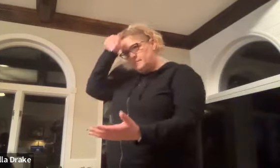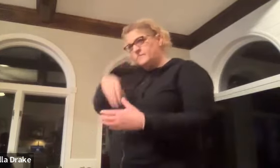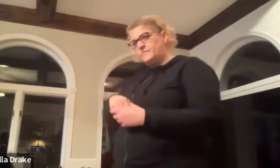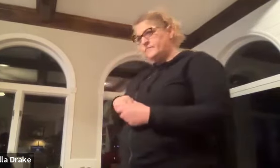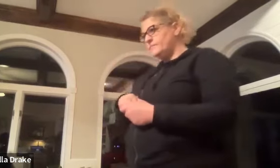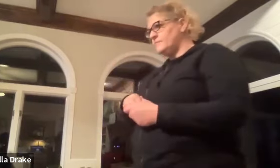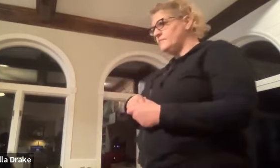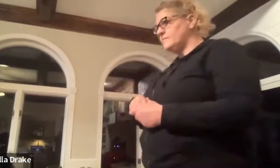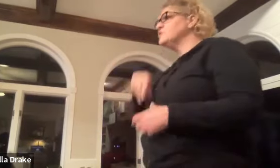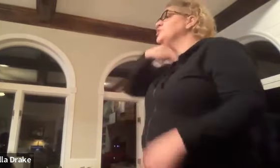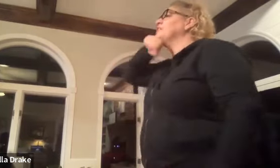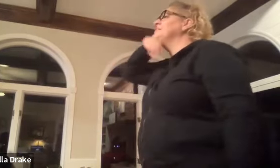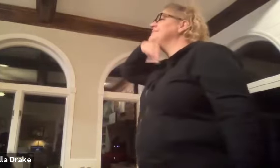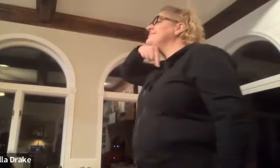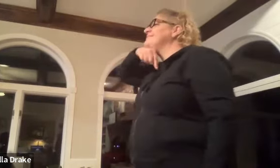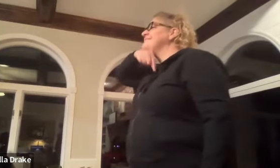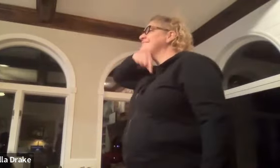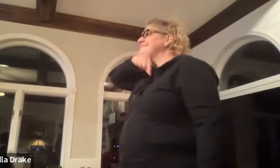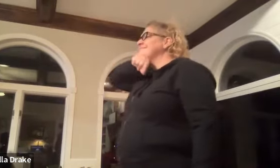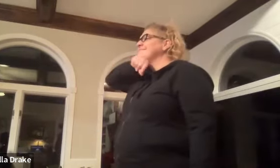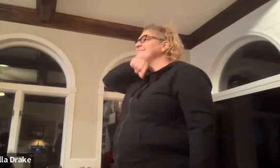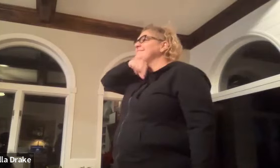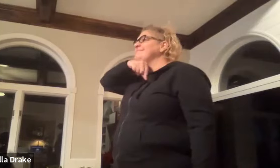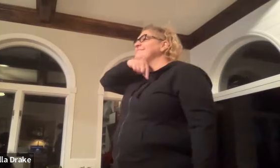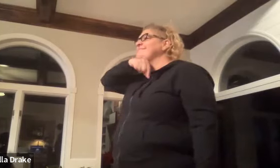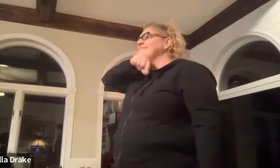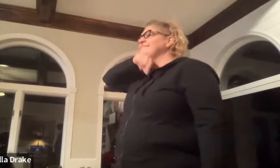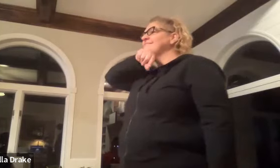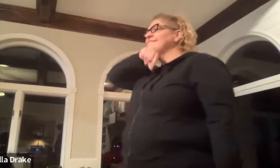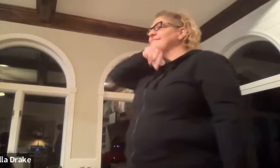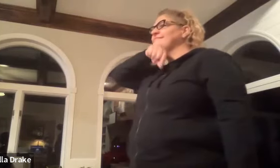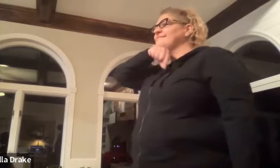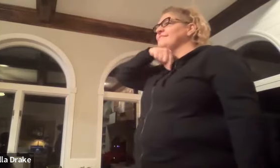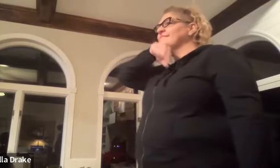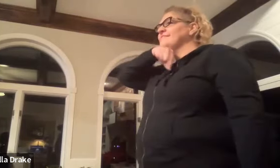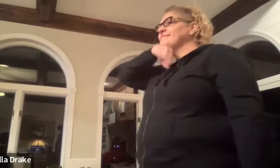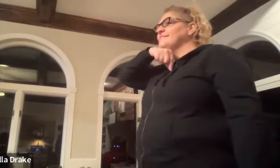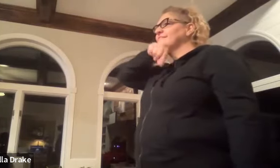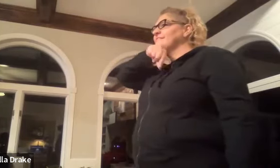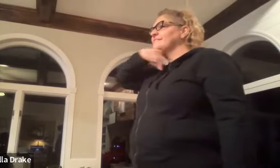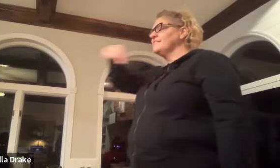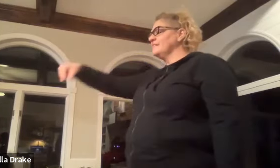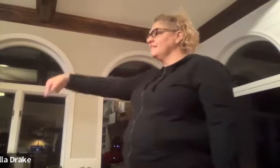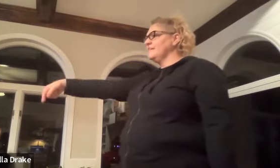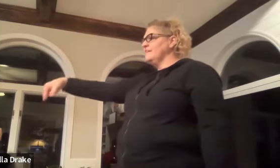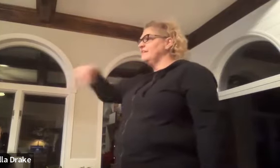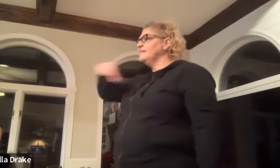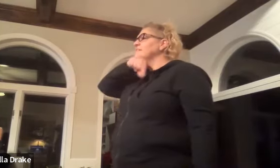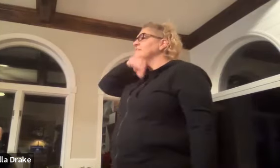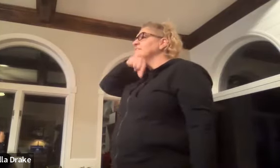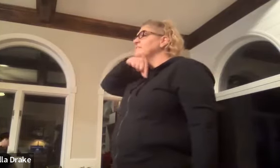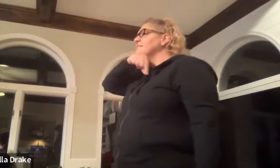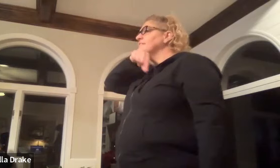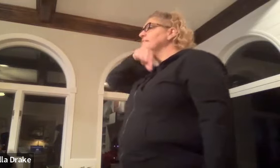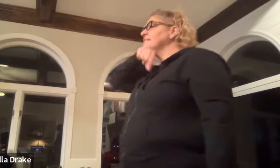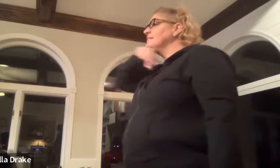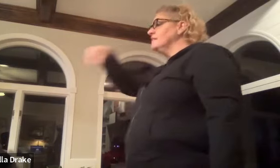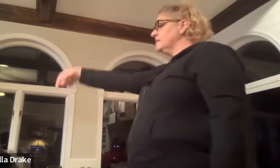got